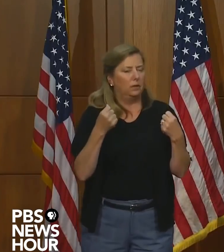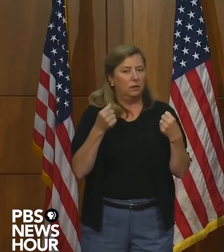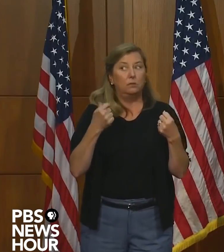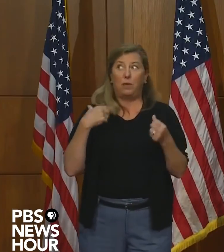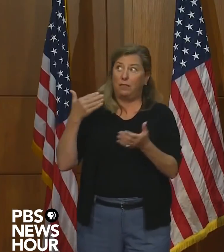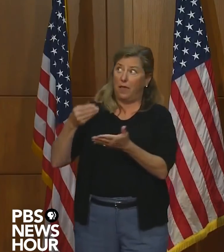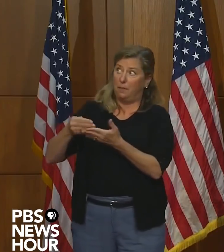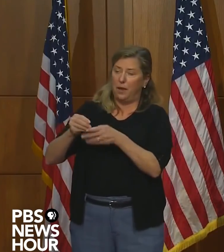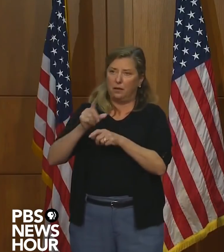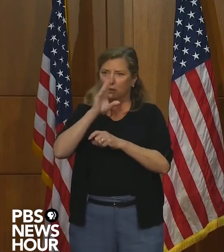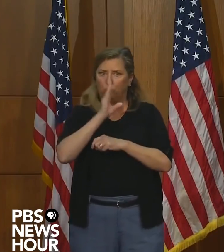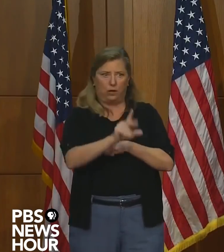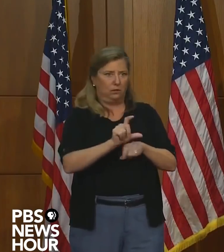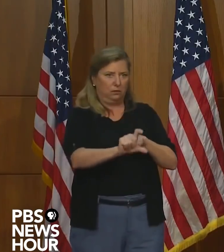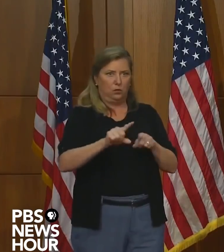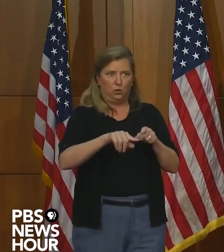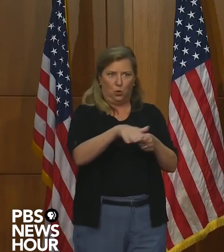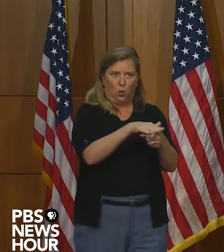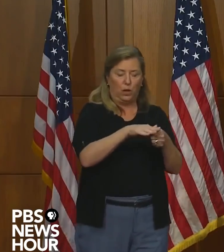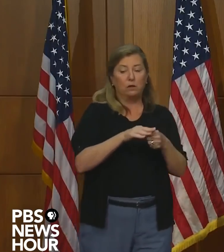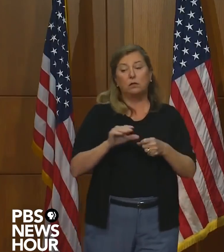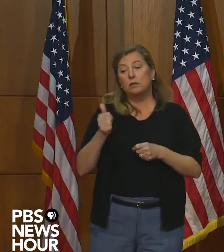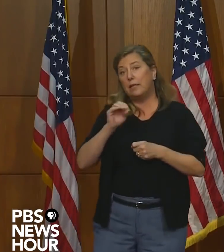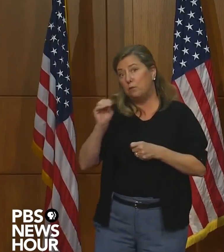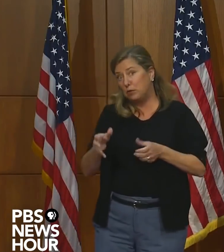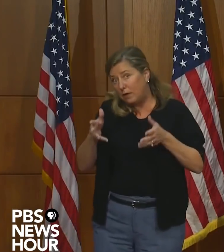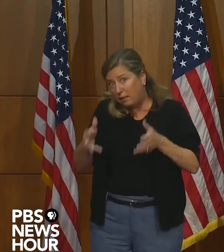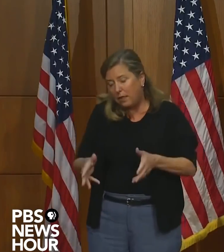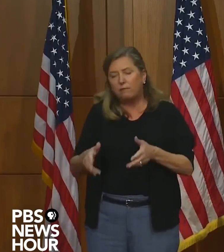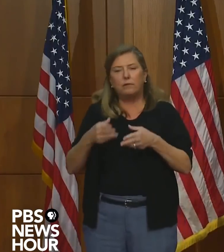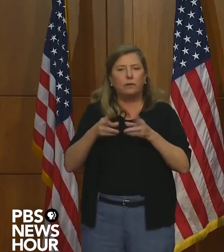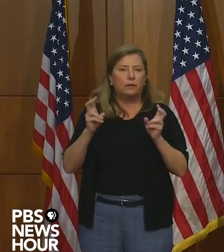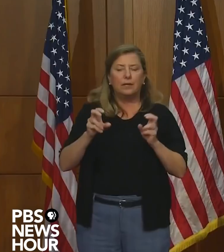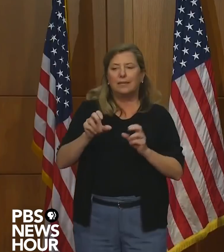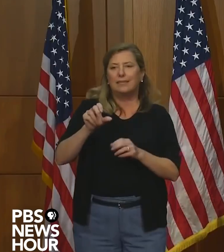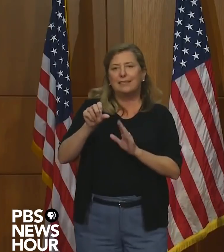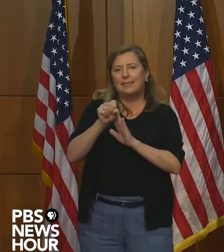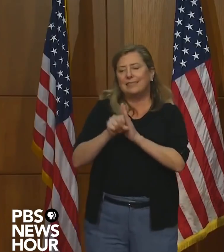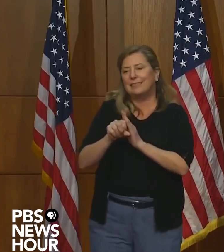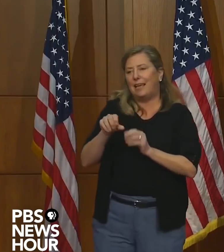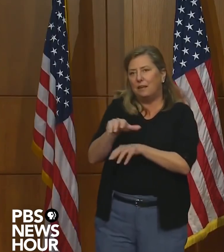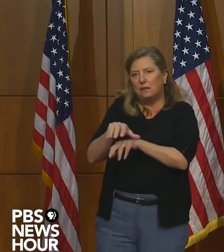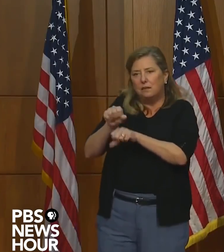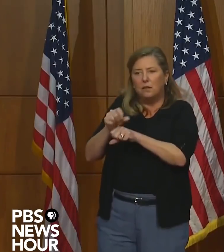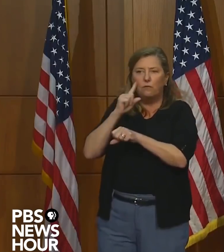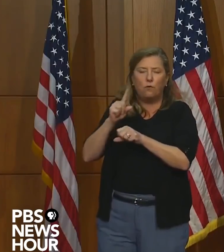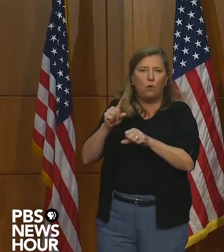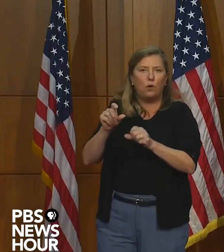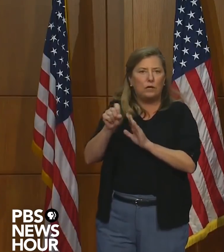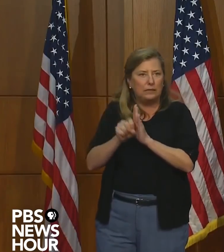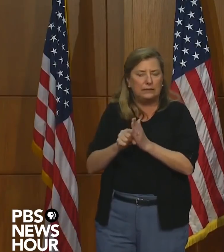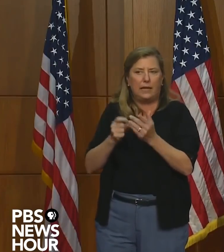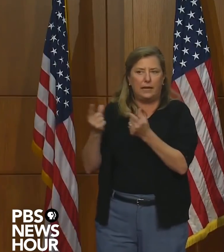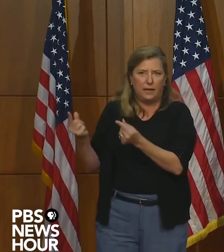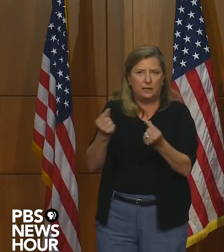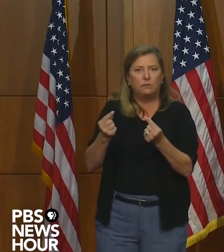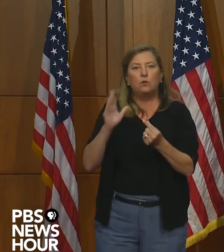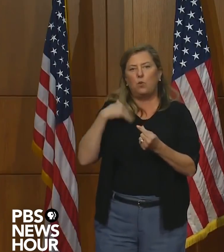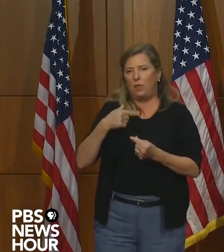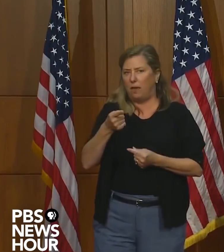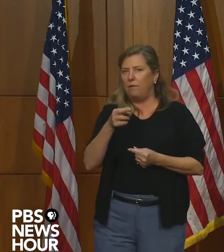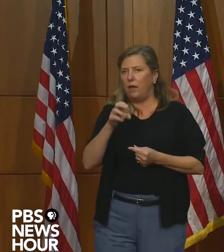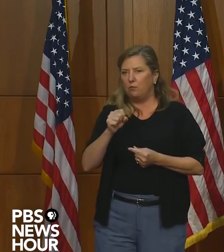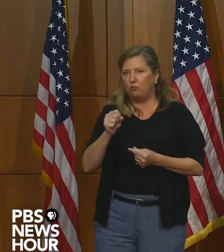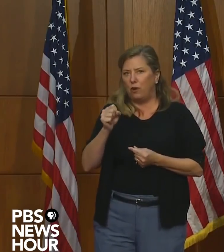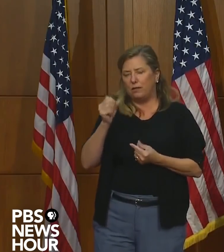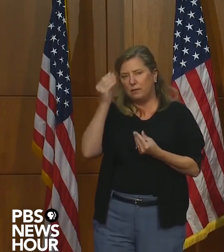those funds directly to localities. The other 10% of funds are in what we call a state set aside for state activities, and there will be a press release on that in the near